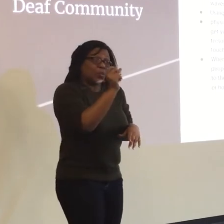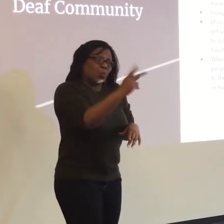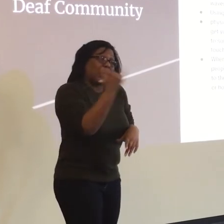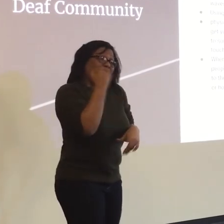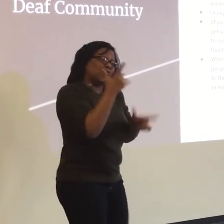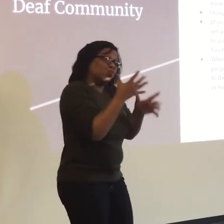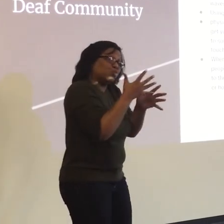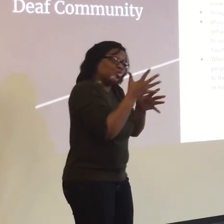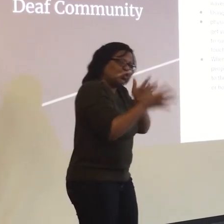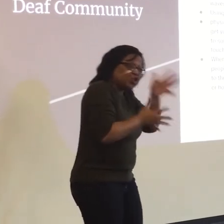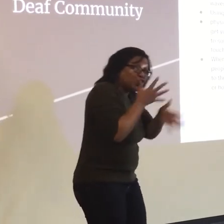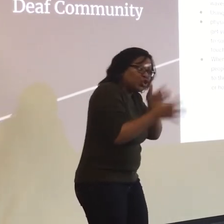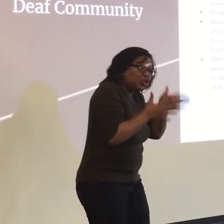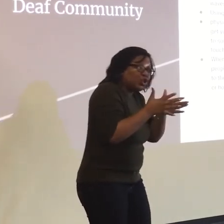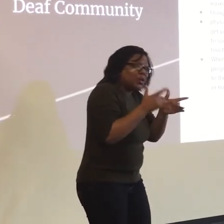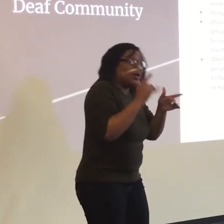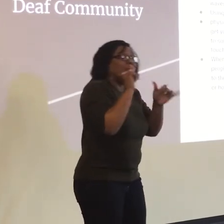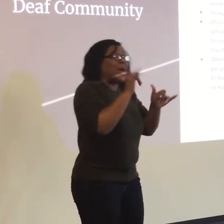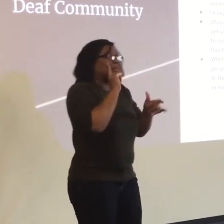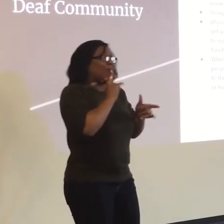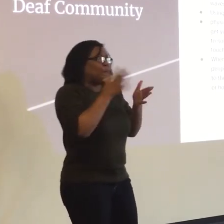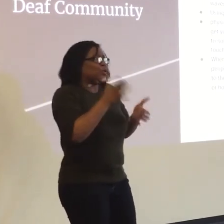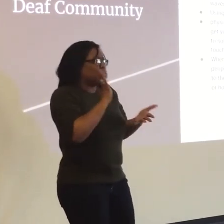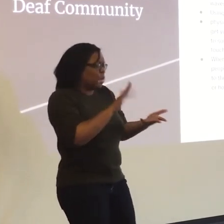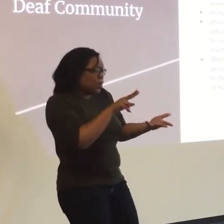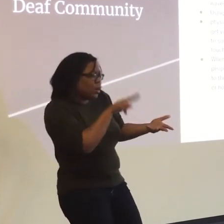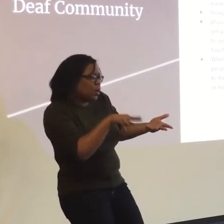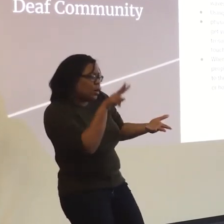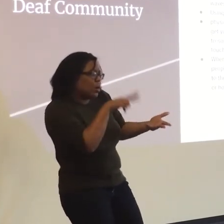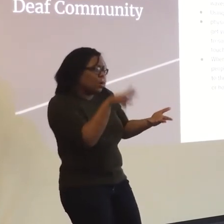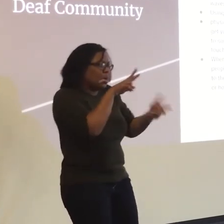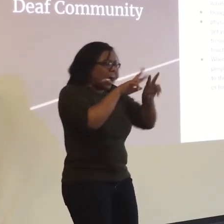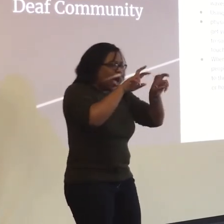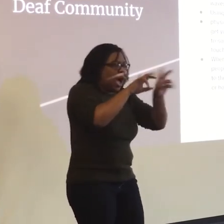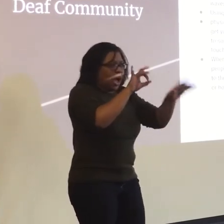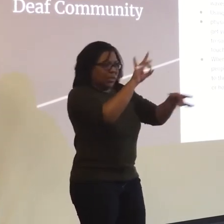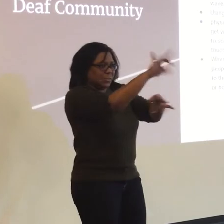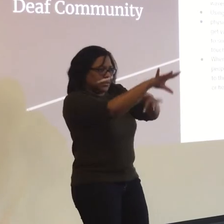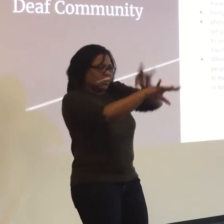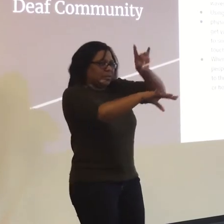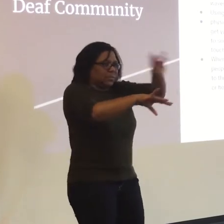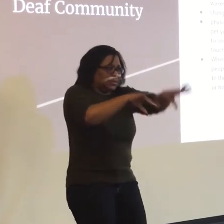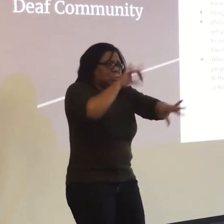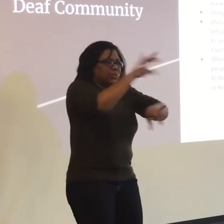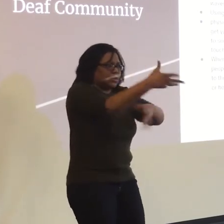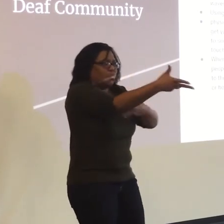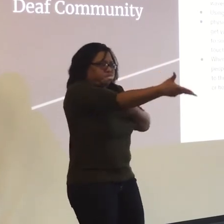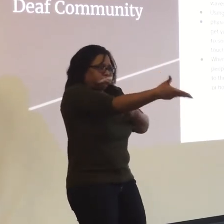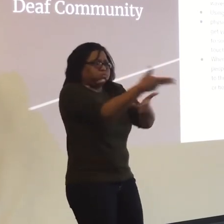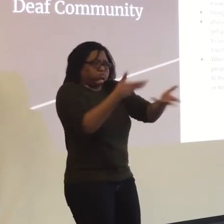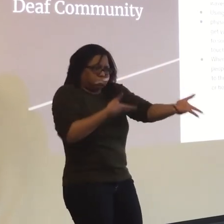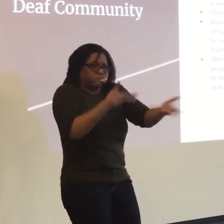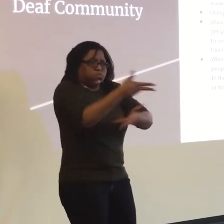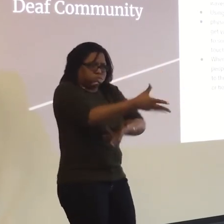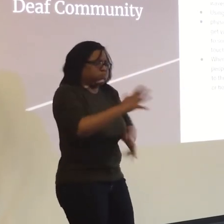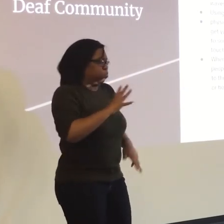could be like a head nod. If you're gesturing, that deaf person will kind of try to understand what you're saying,